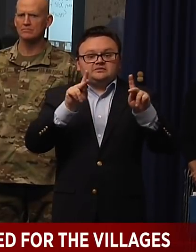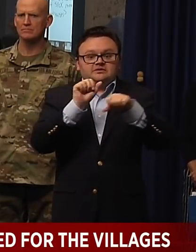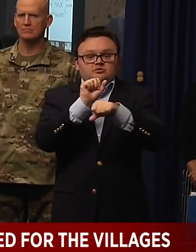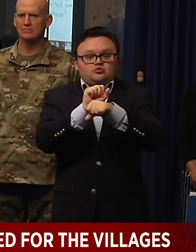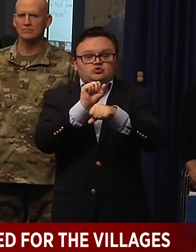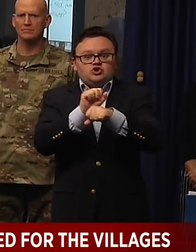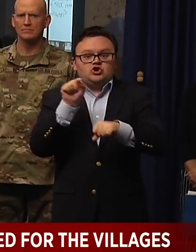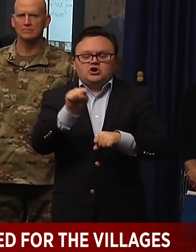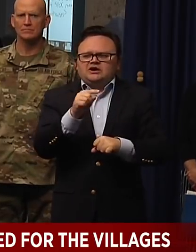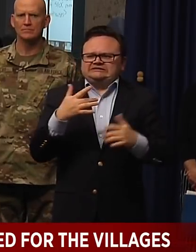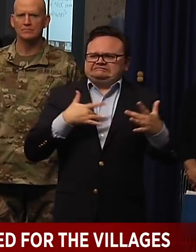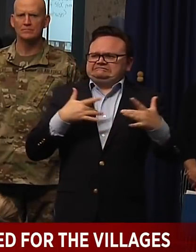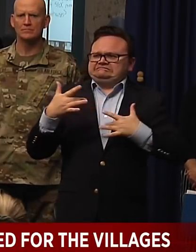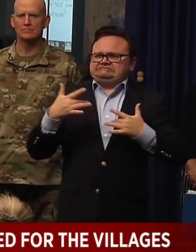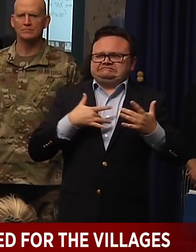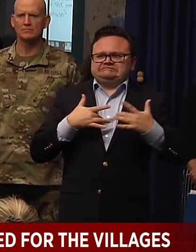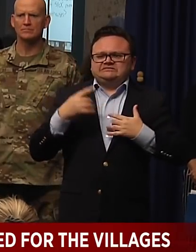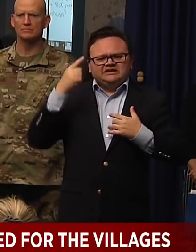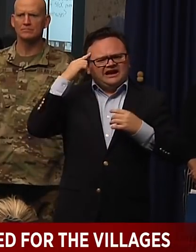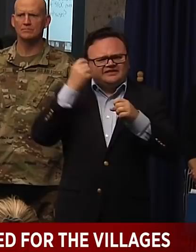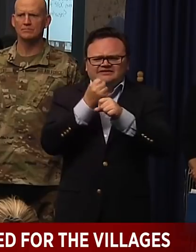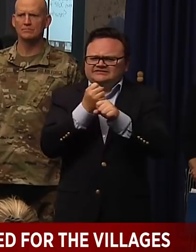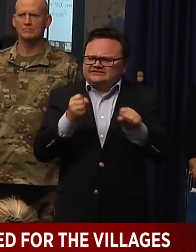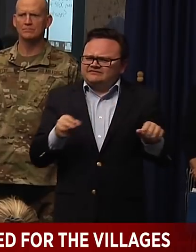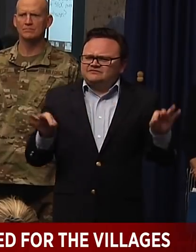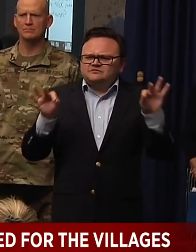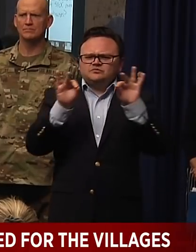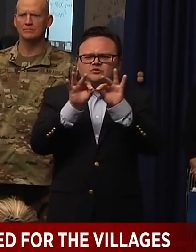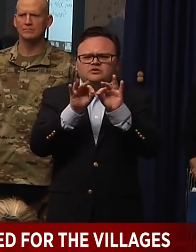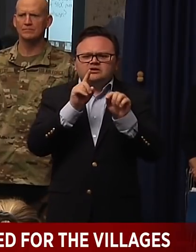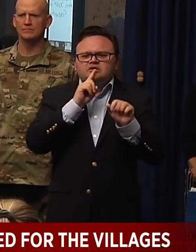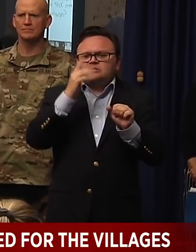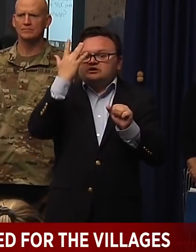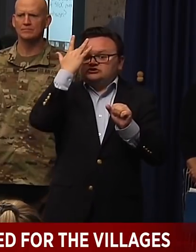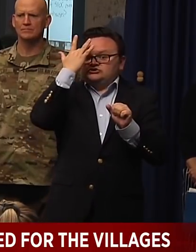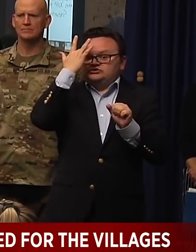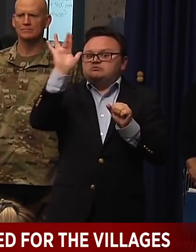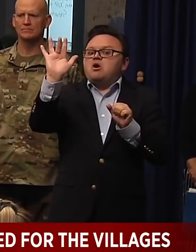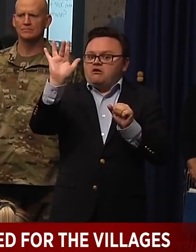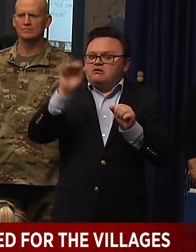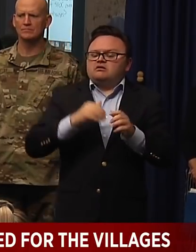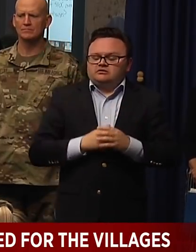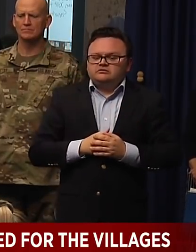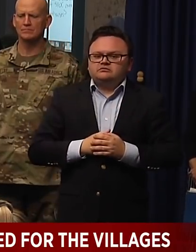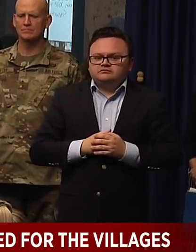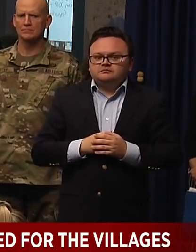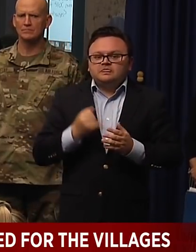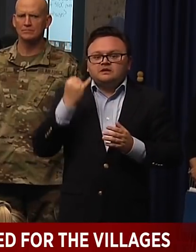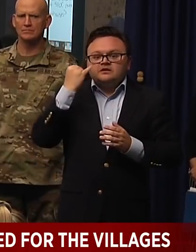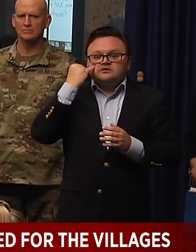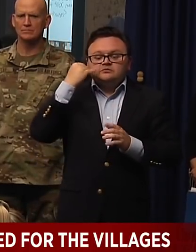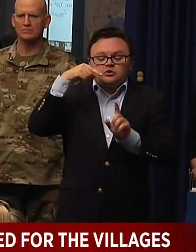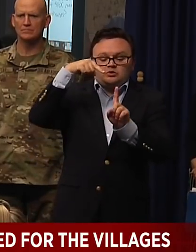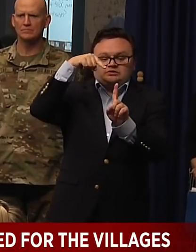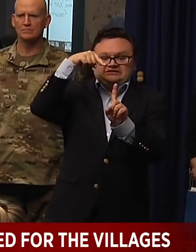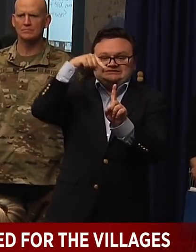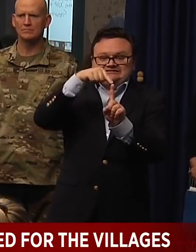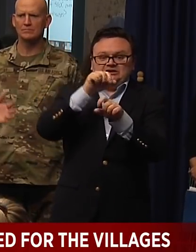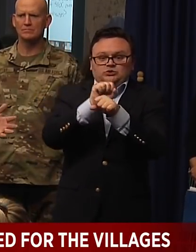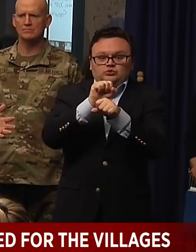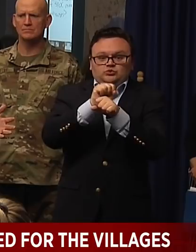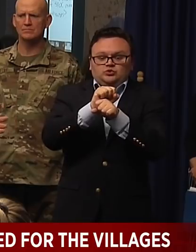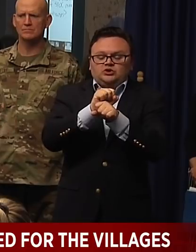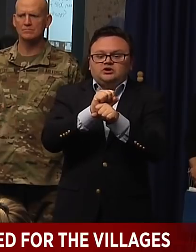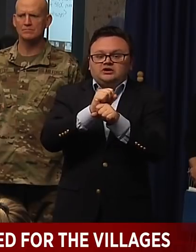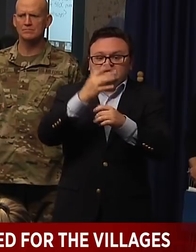I would just say safety is important. And it's really the smart business decision, because if you have an employee that gets infected, then